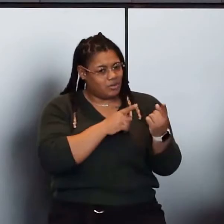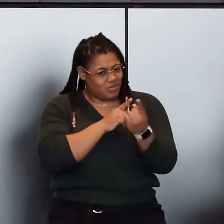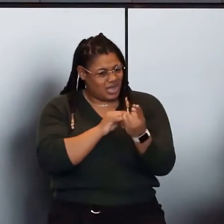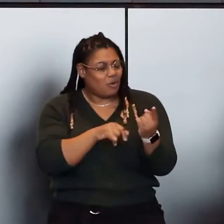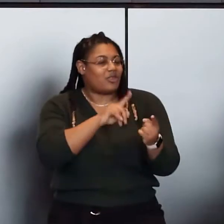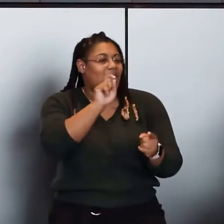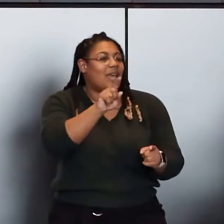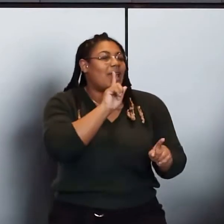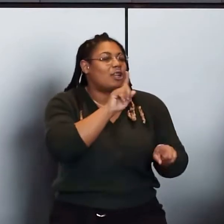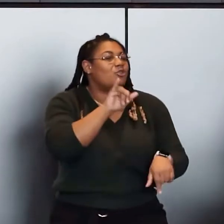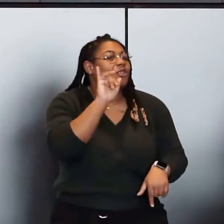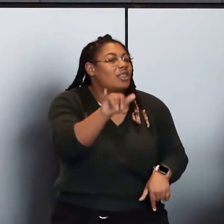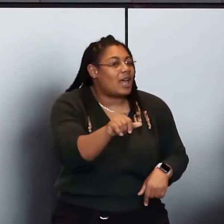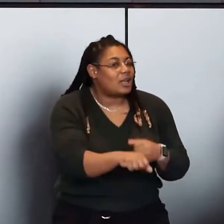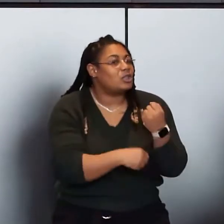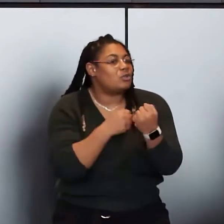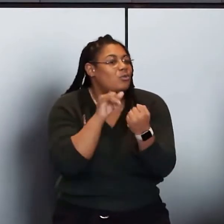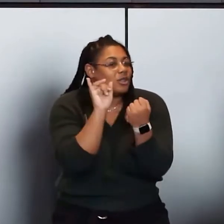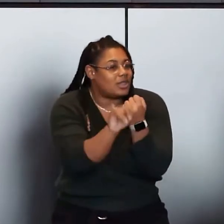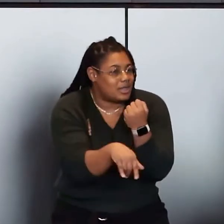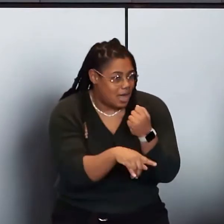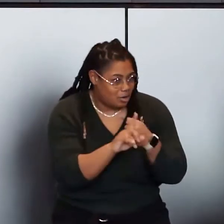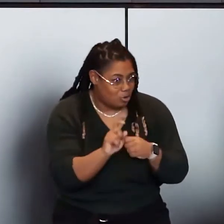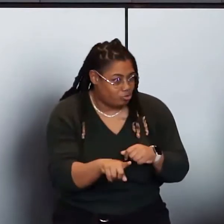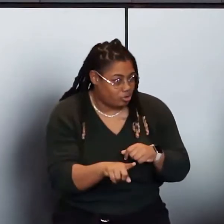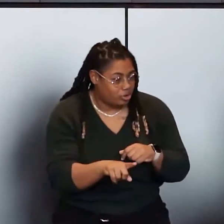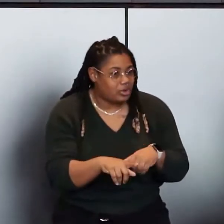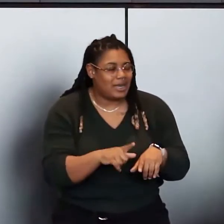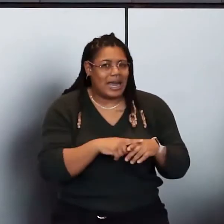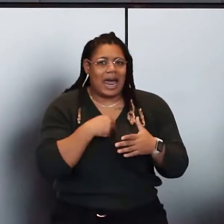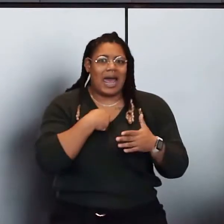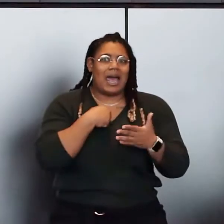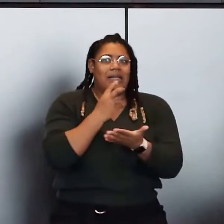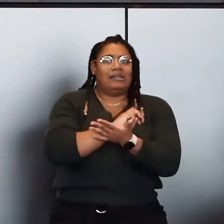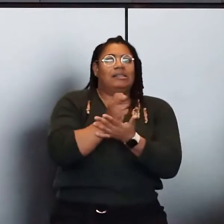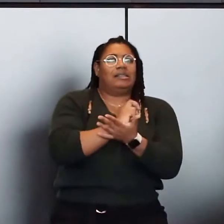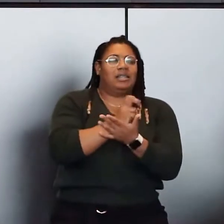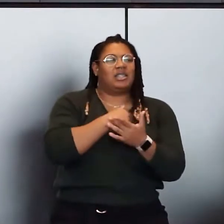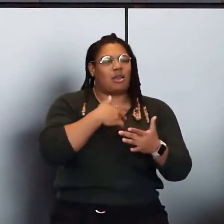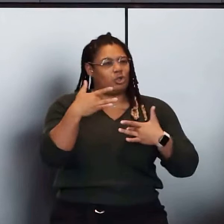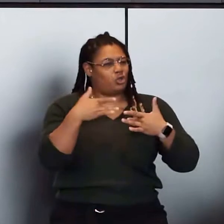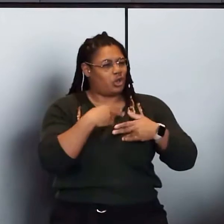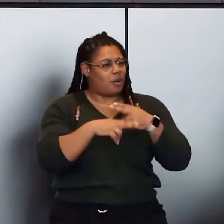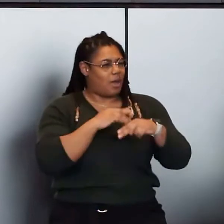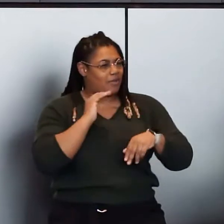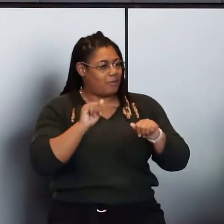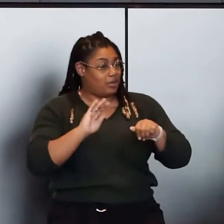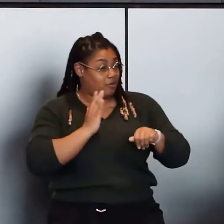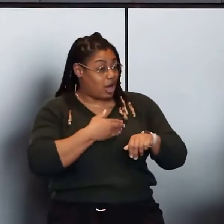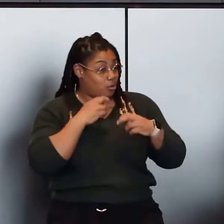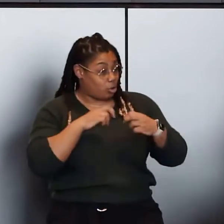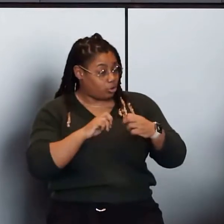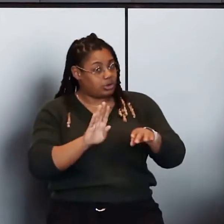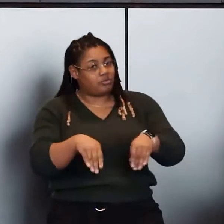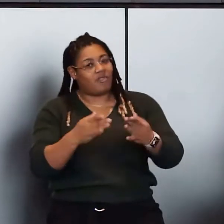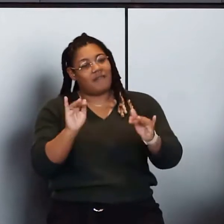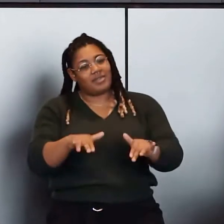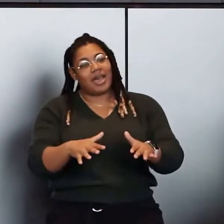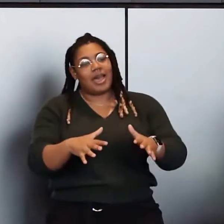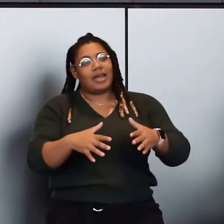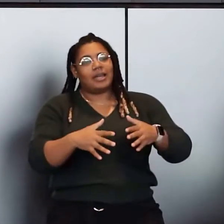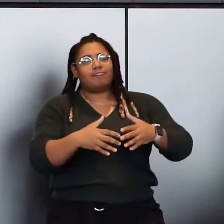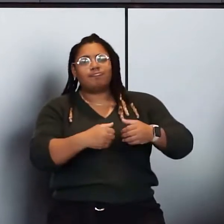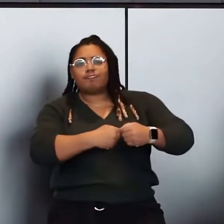to answer that question and support her appropriately. I was having sleepless nights because I was worried about our ability of our coaches to be able to provide that expansive